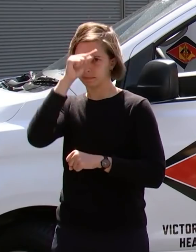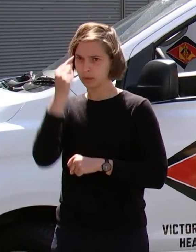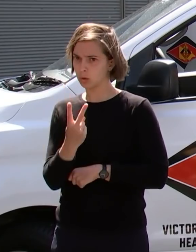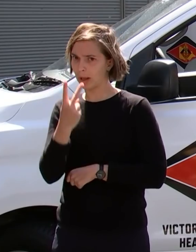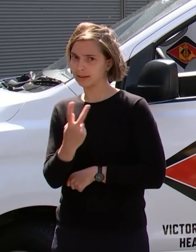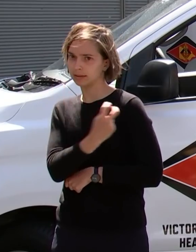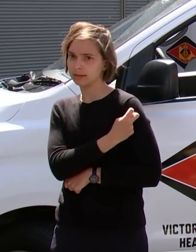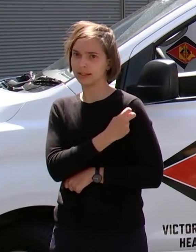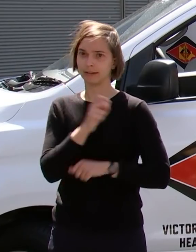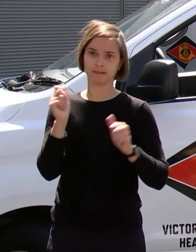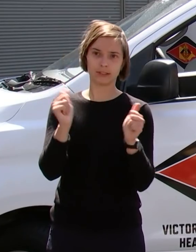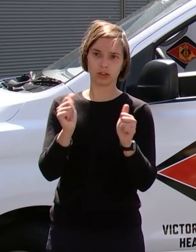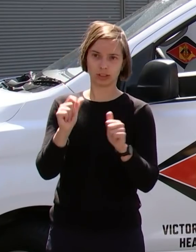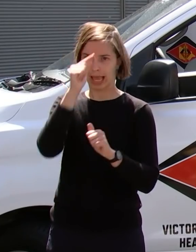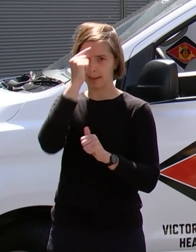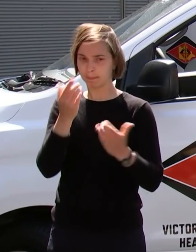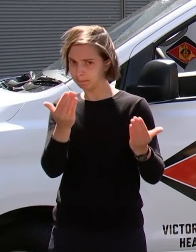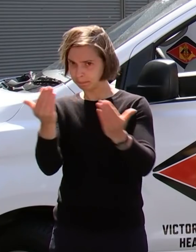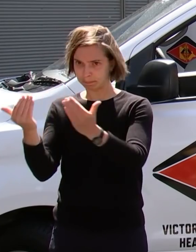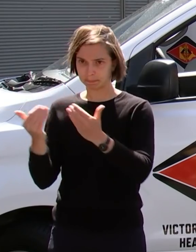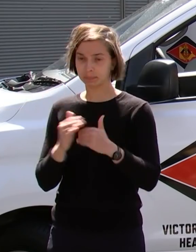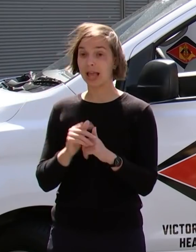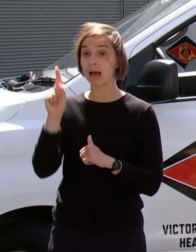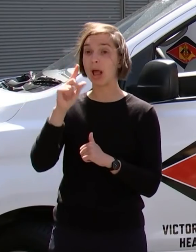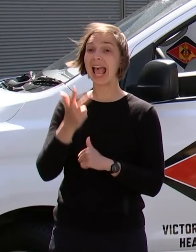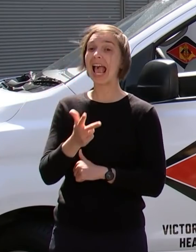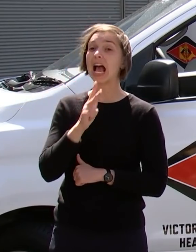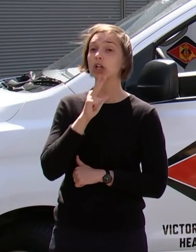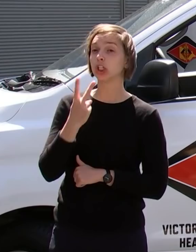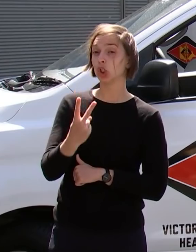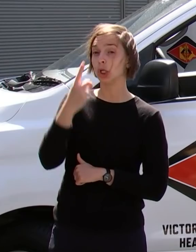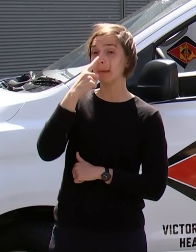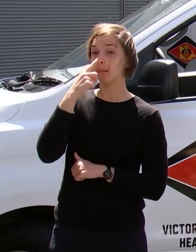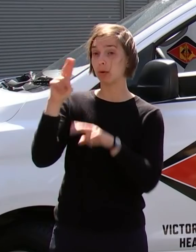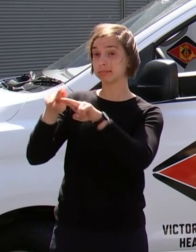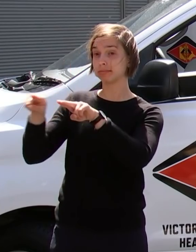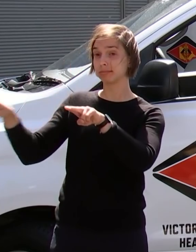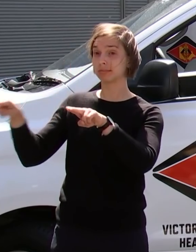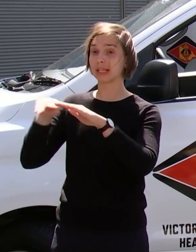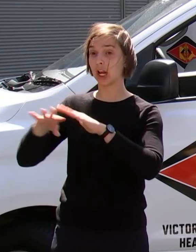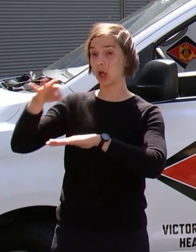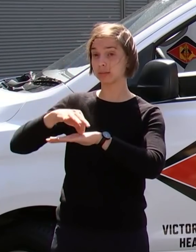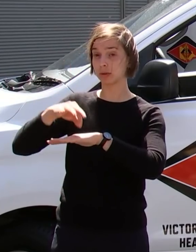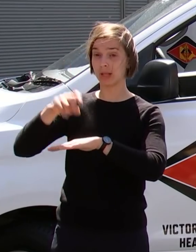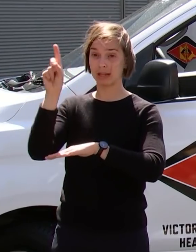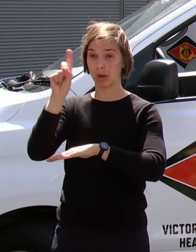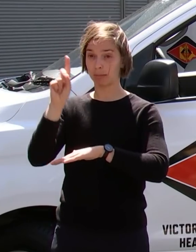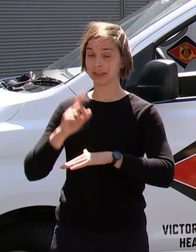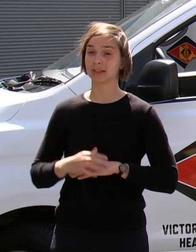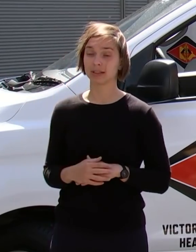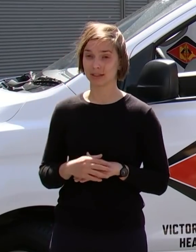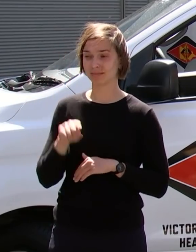arms. And currently, there are actually 802 people in our Victorian healthcare system with